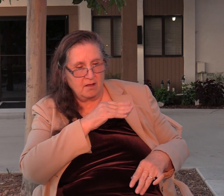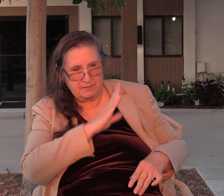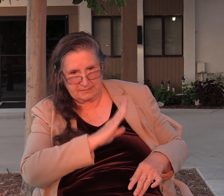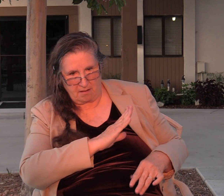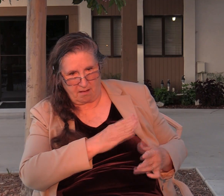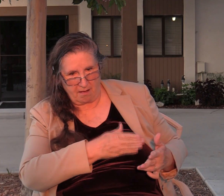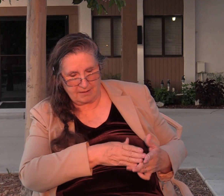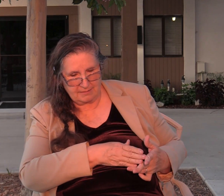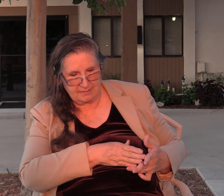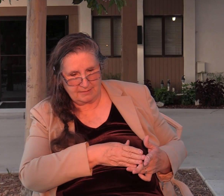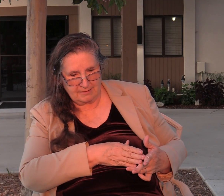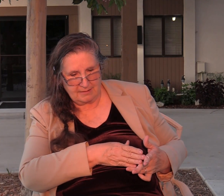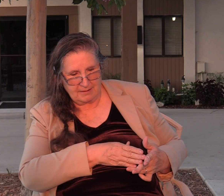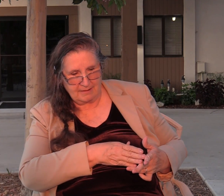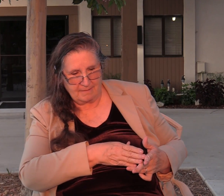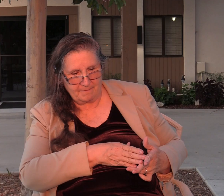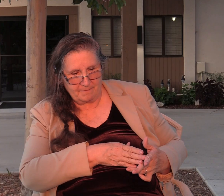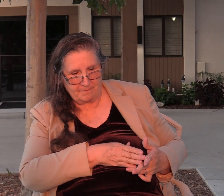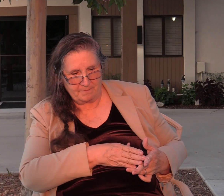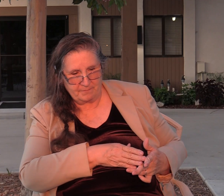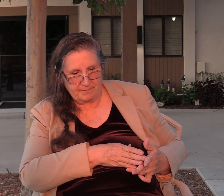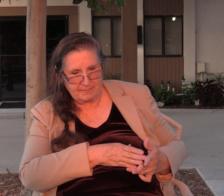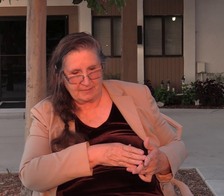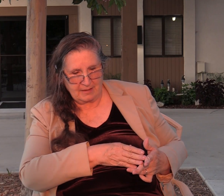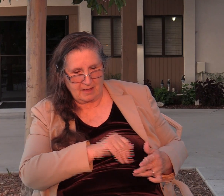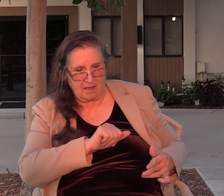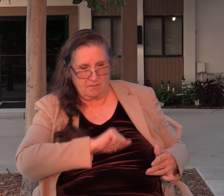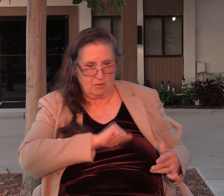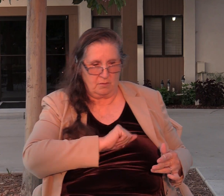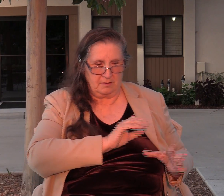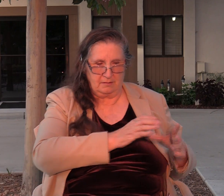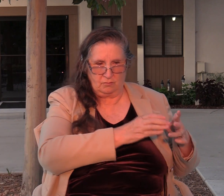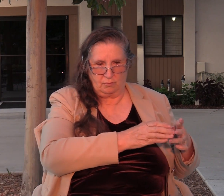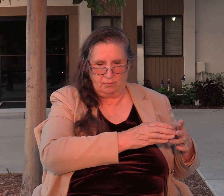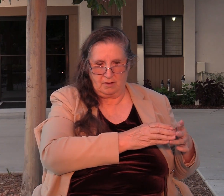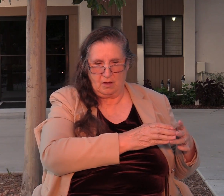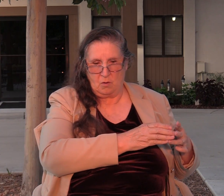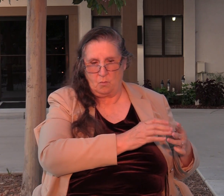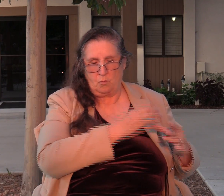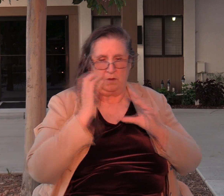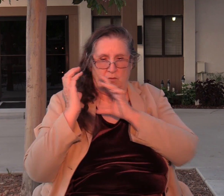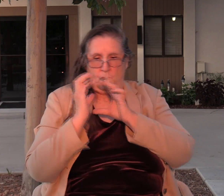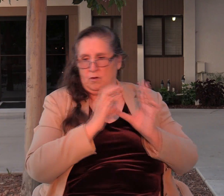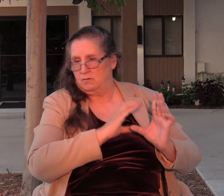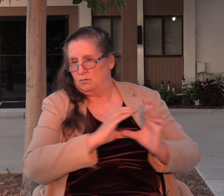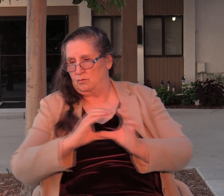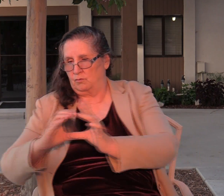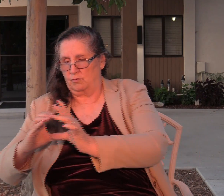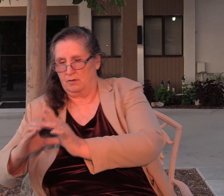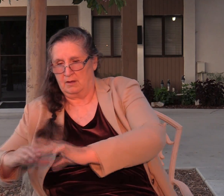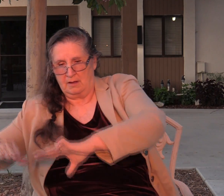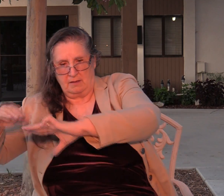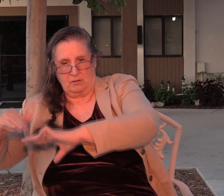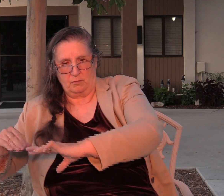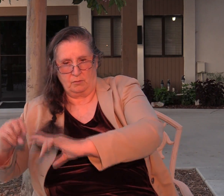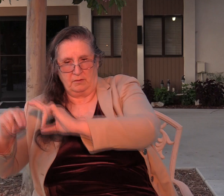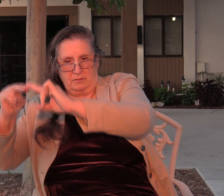And his men take the wood they cut down, they lay it at the base, they light it on fire and they burn a thousand men and women alive.